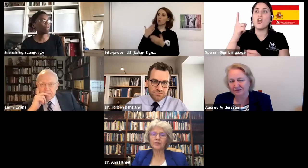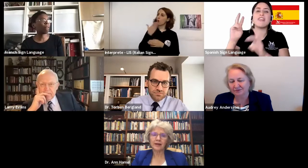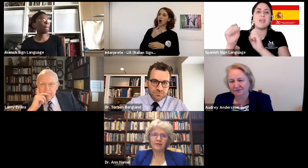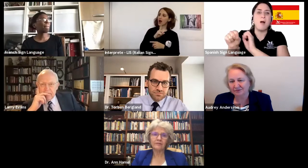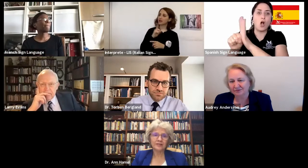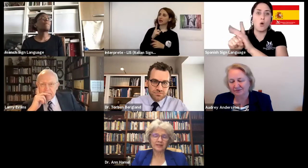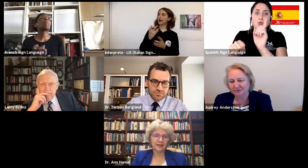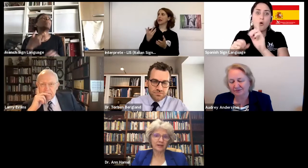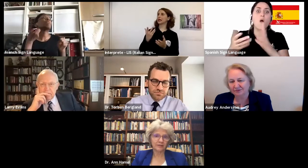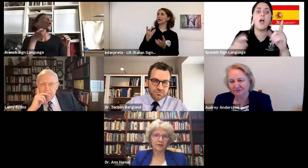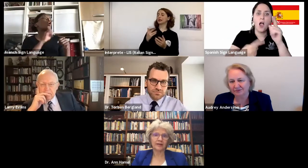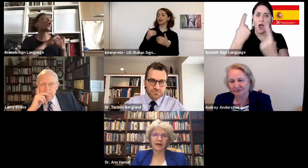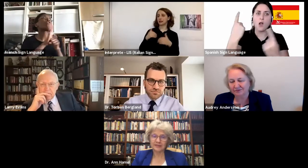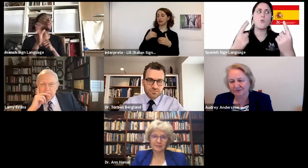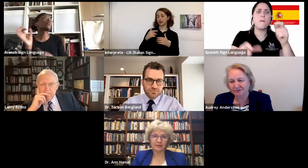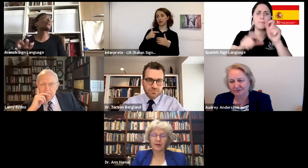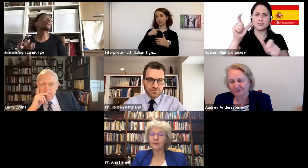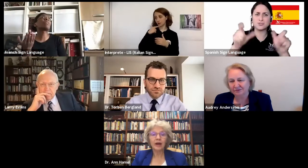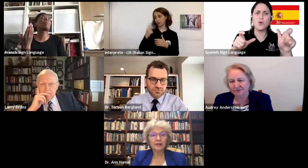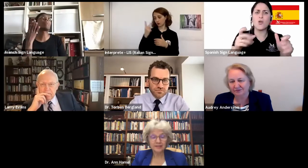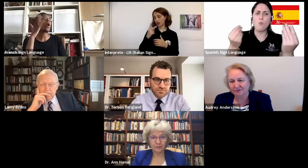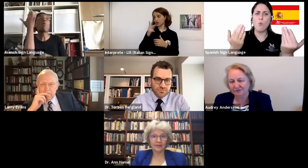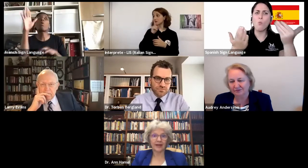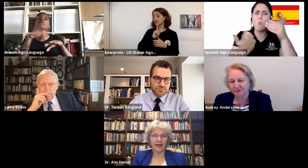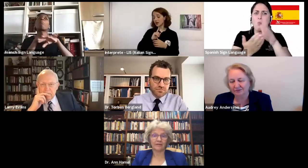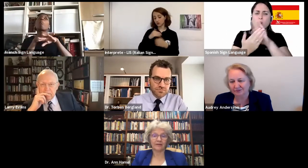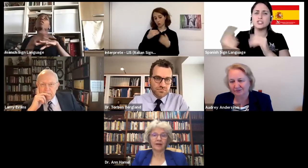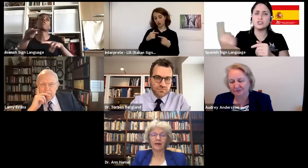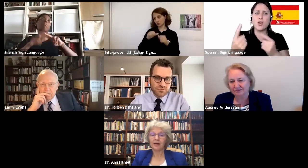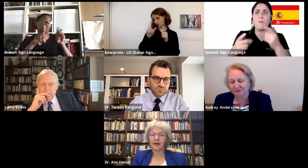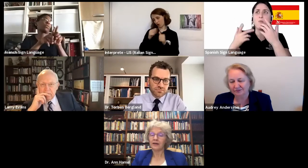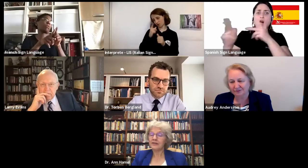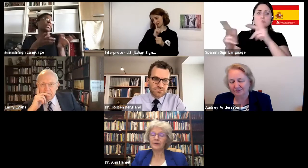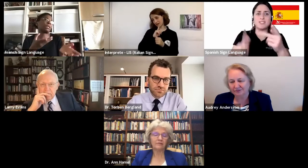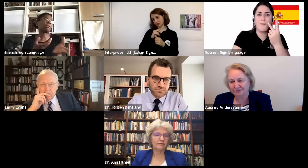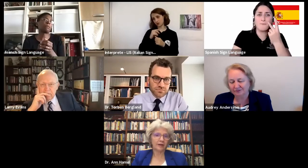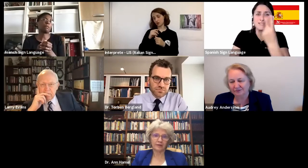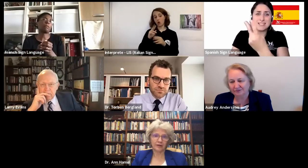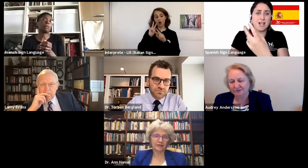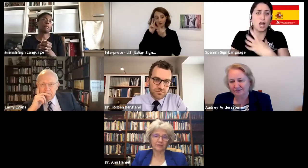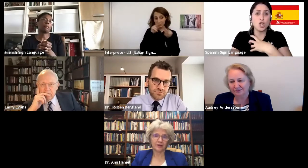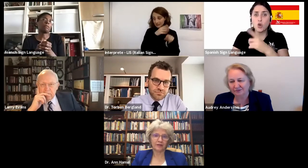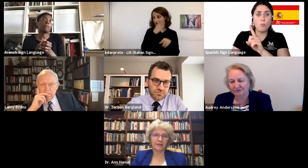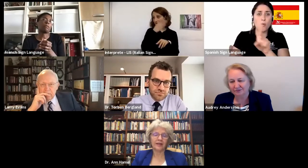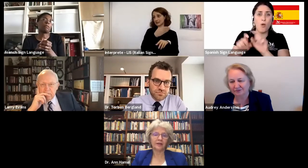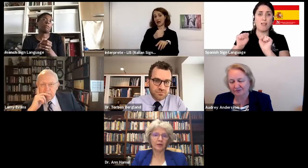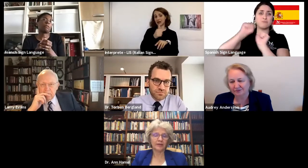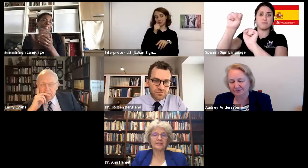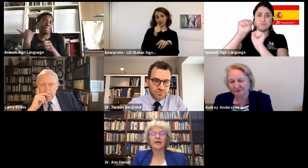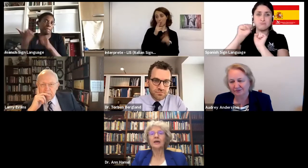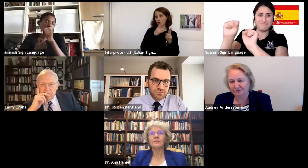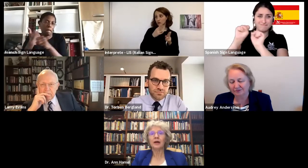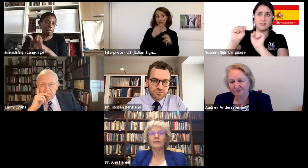fact that you cannot visit a loved one in a hospital, regardless of what they have, has made it very, very difficult. The